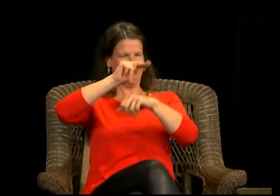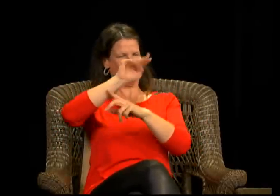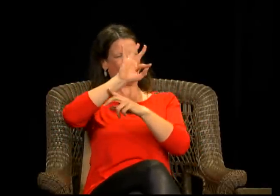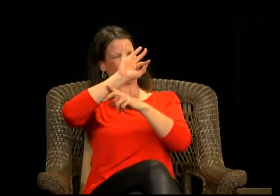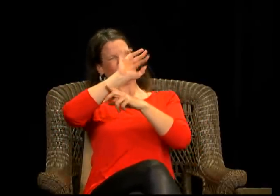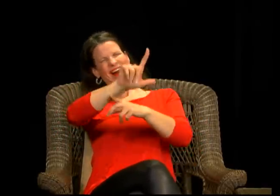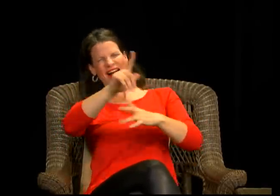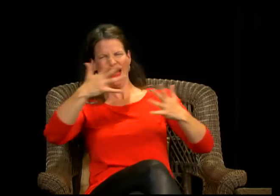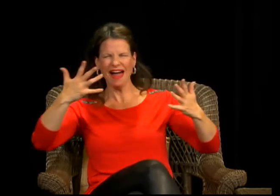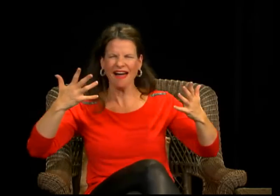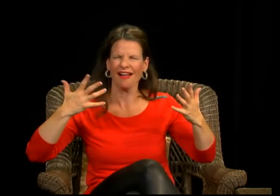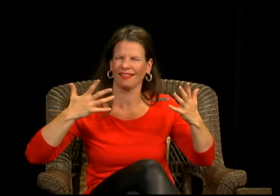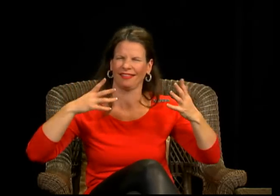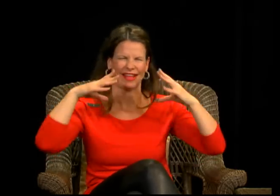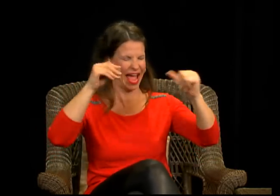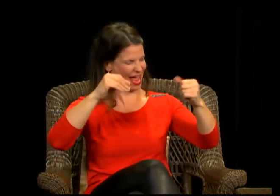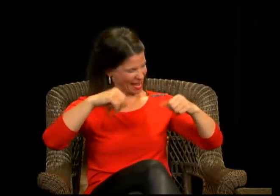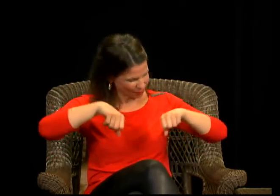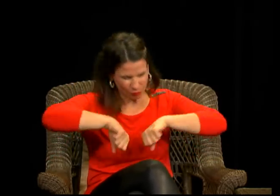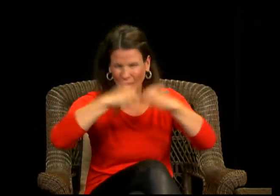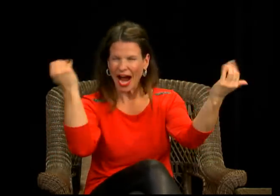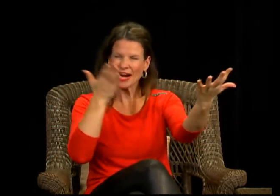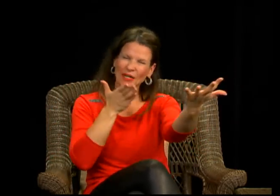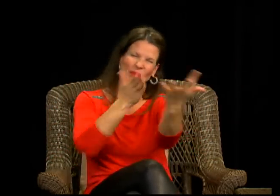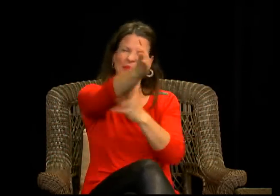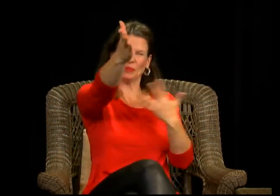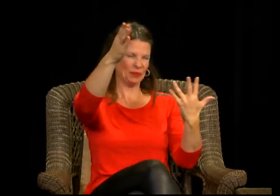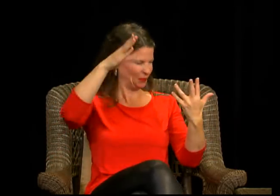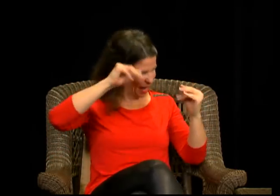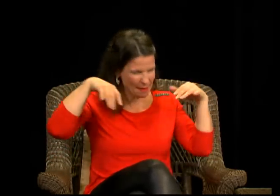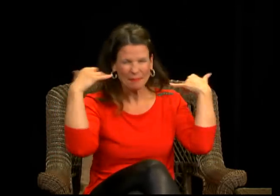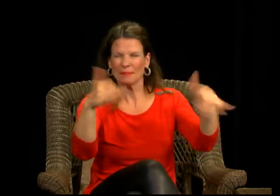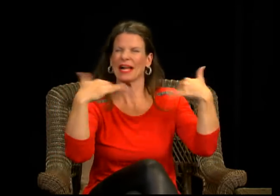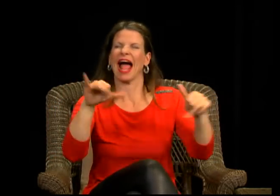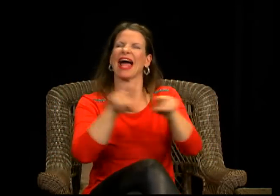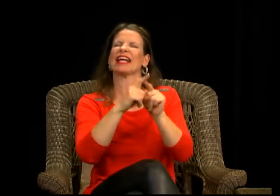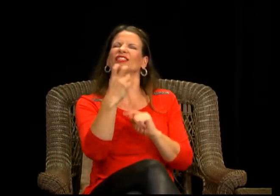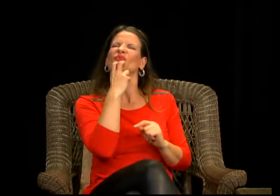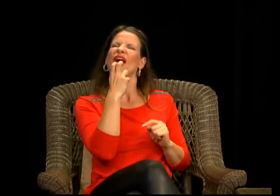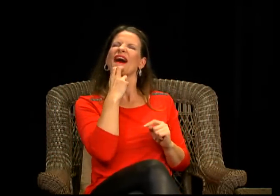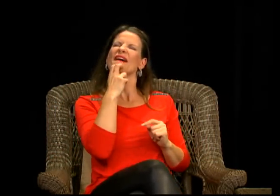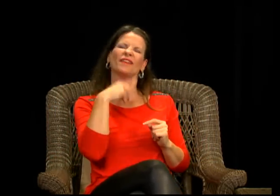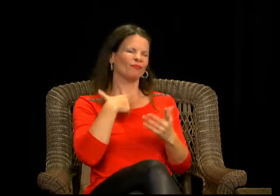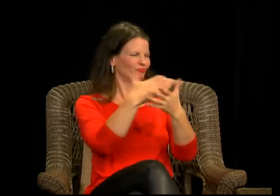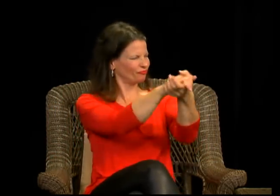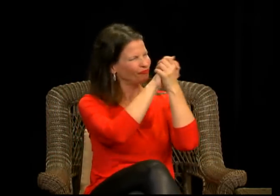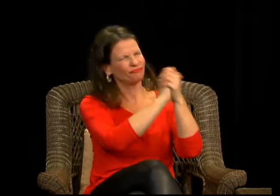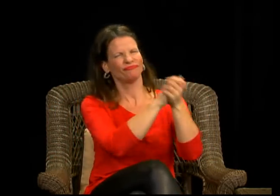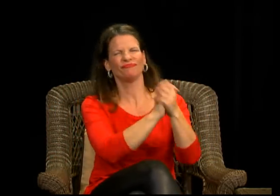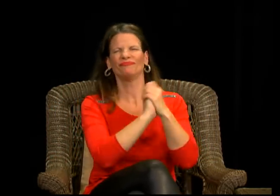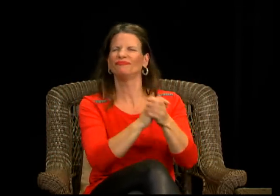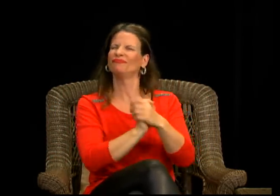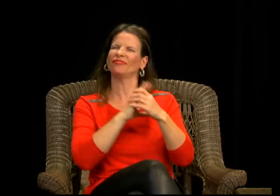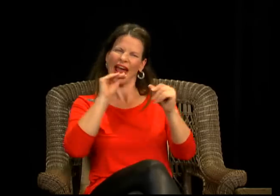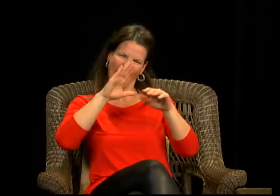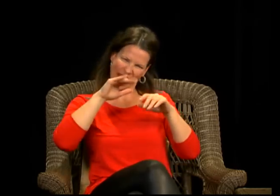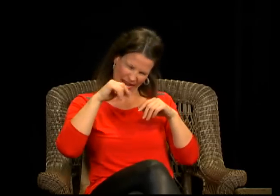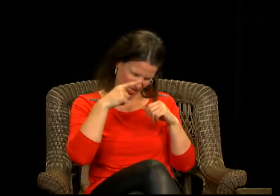so i i really feel um it's it's great i mean she's standing there in front of nfl